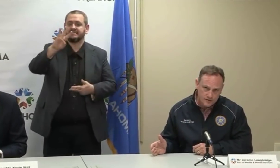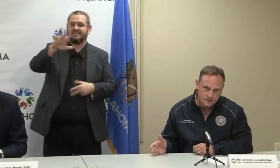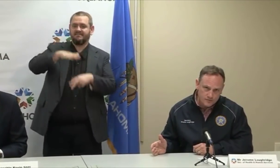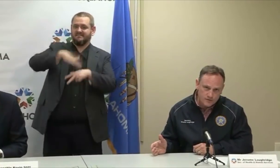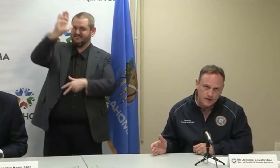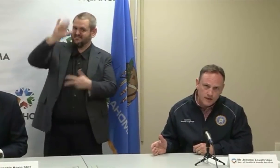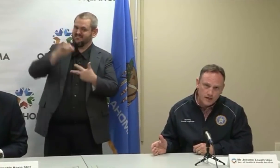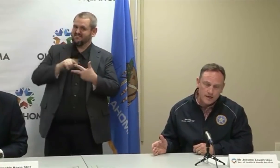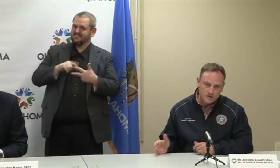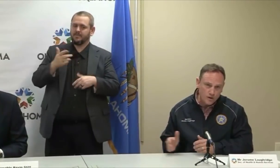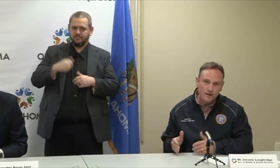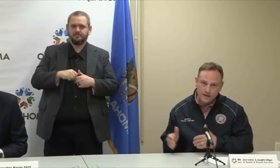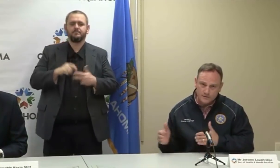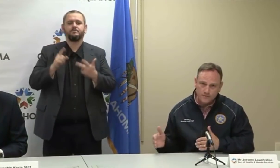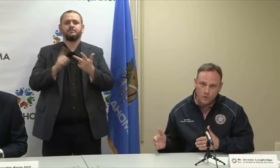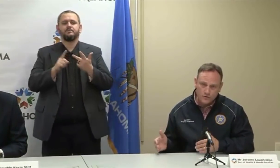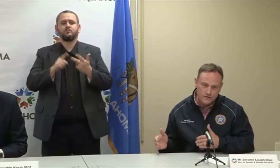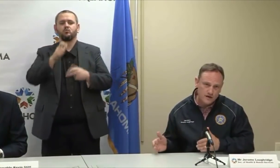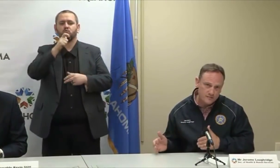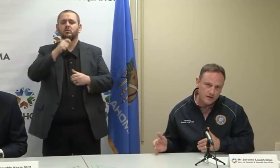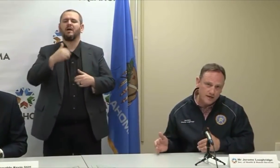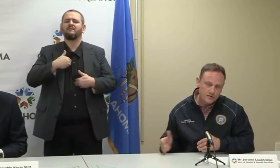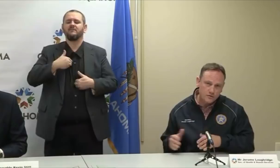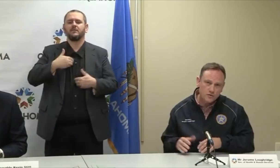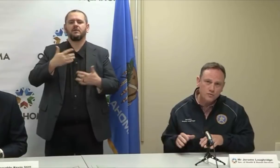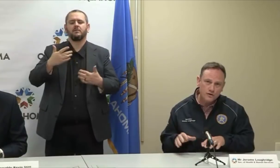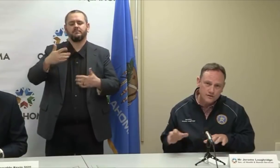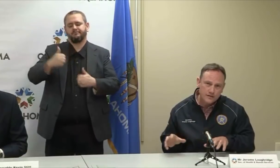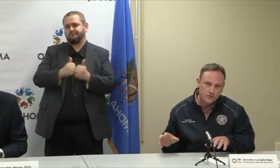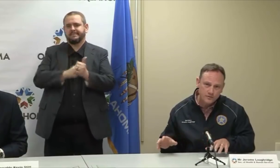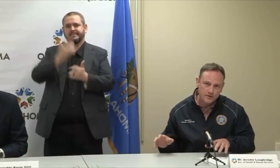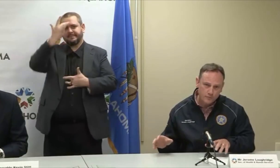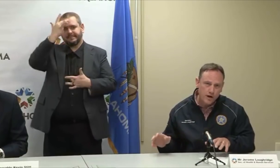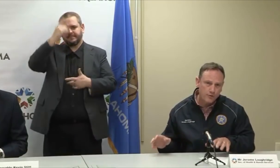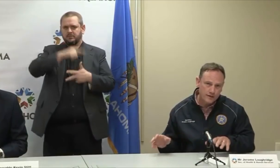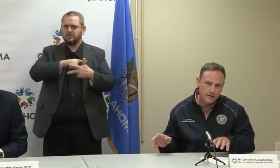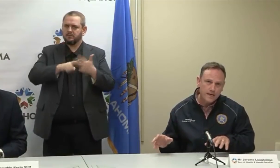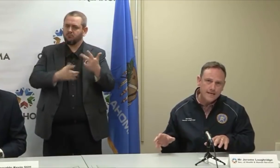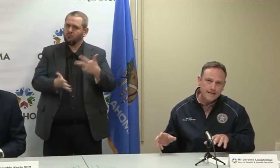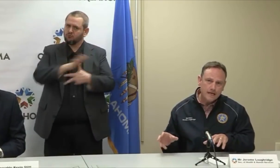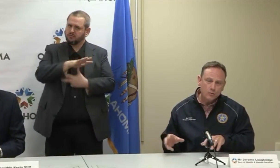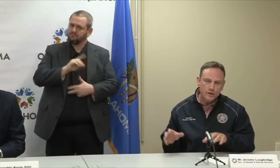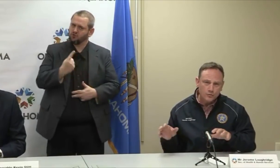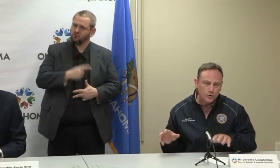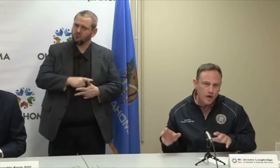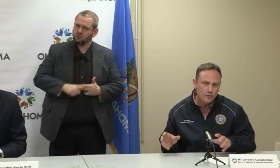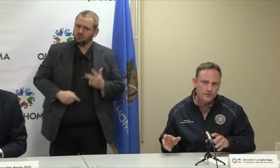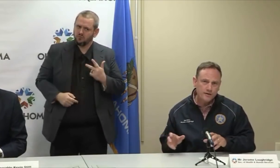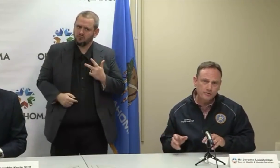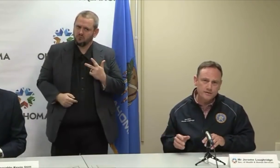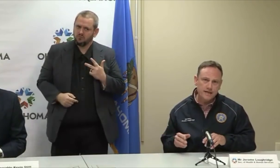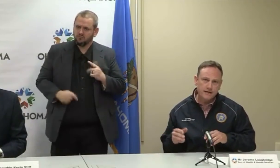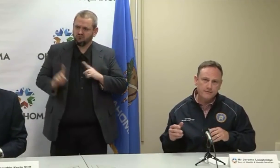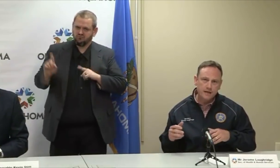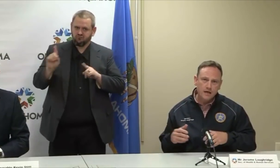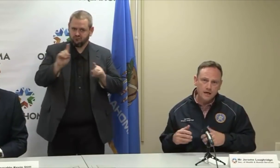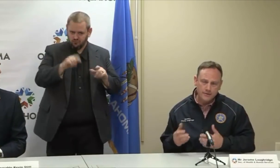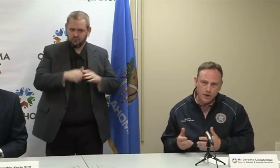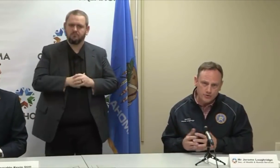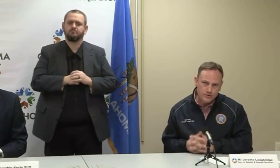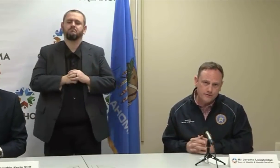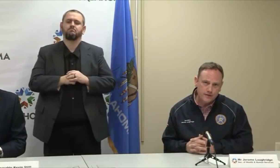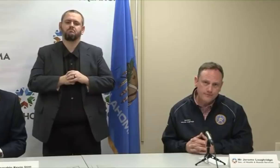immune systems, as well as, of course, the hospitalized. So those will continue to be the priority. We would not want the public to have